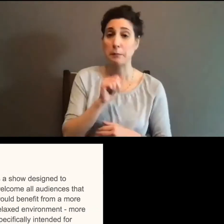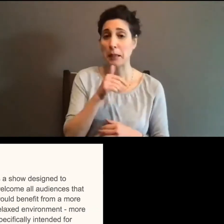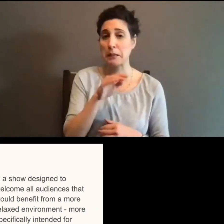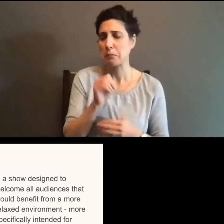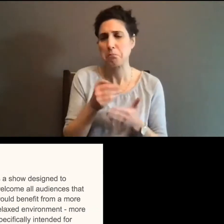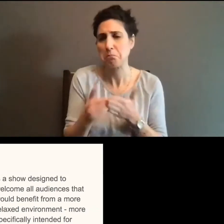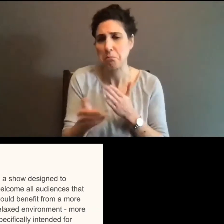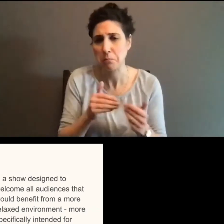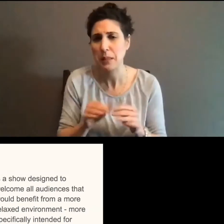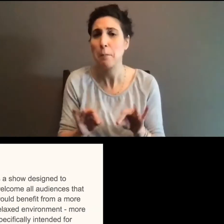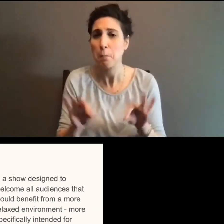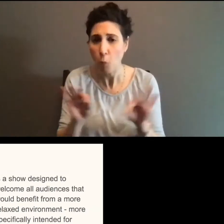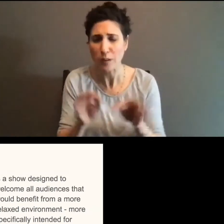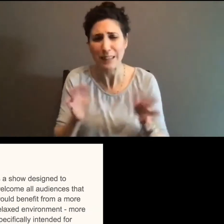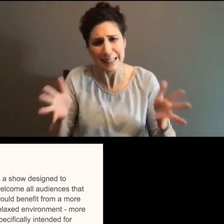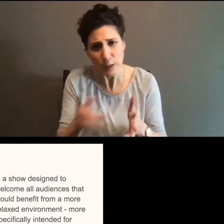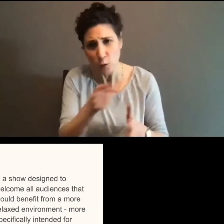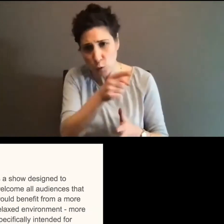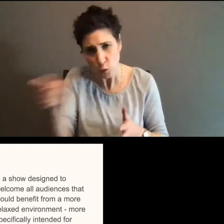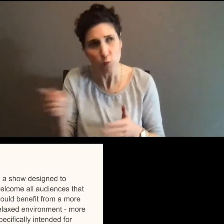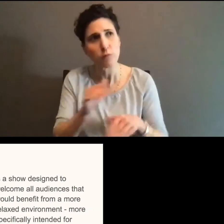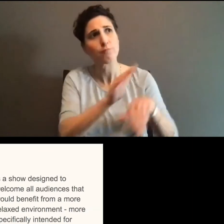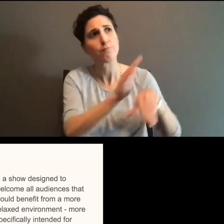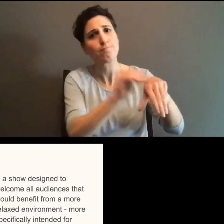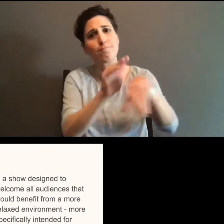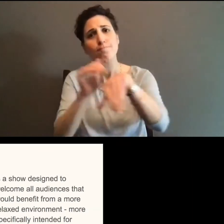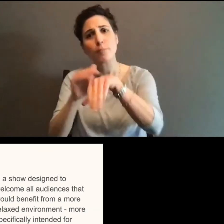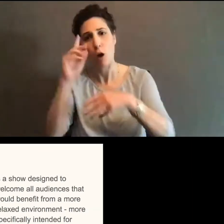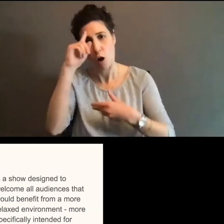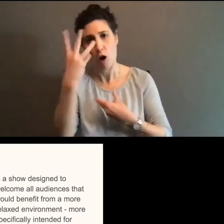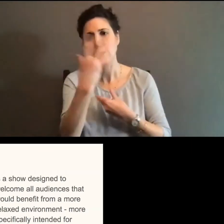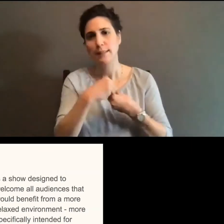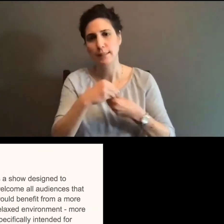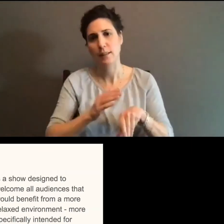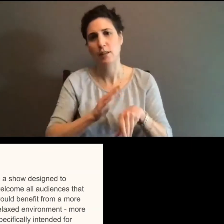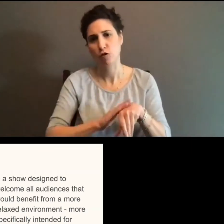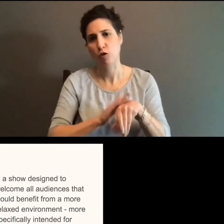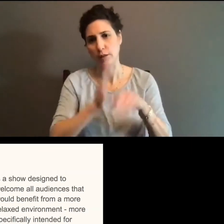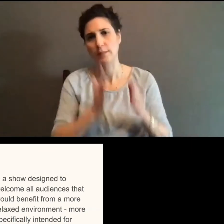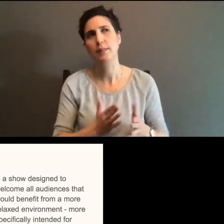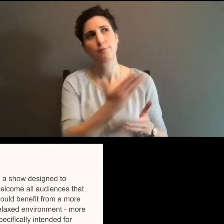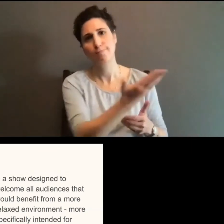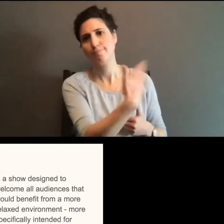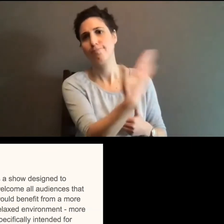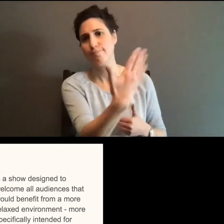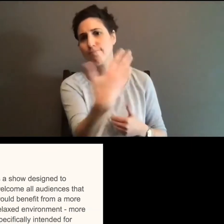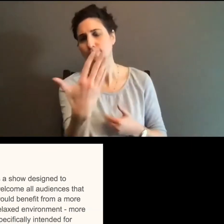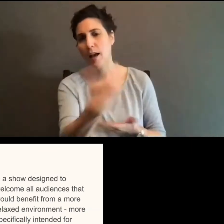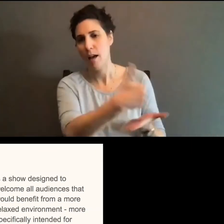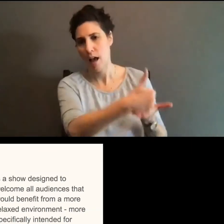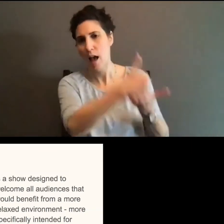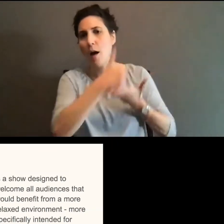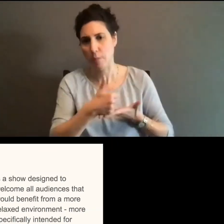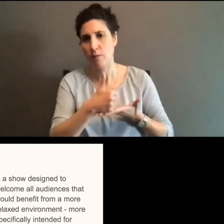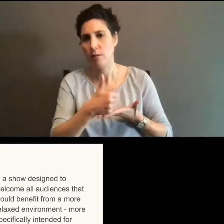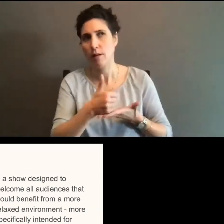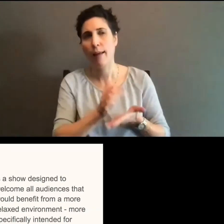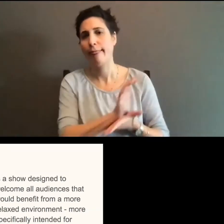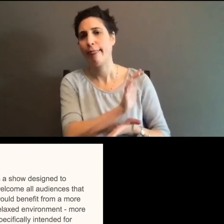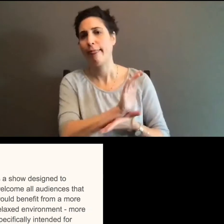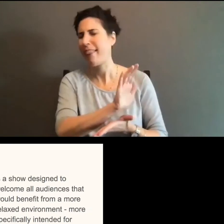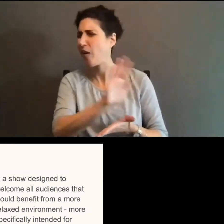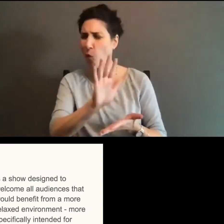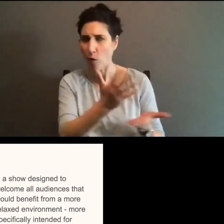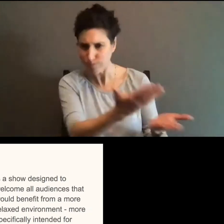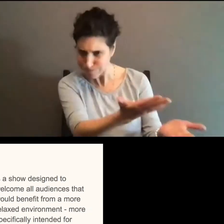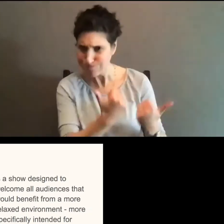on autistic consultants, um, for that process, um, and to kind of amend that lack of connection